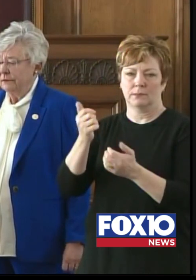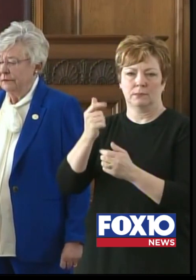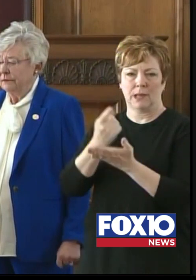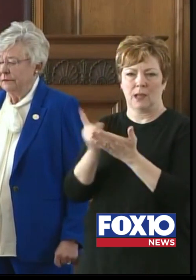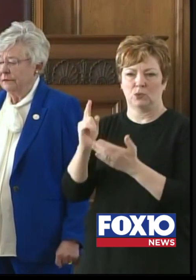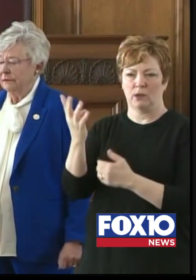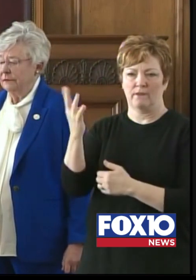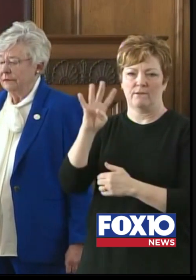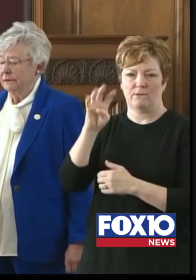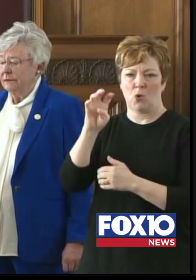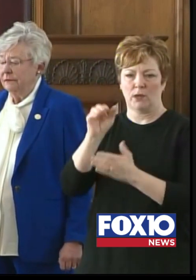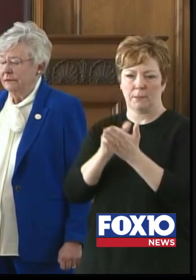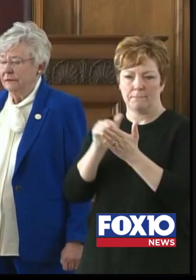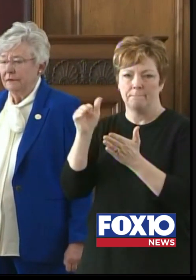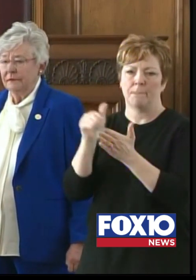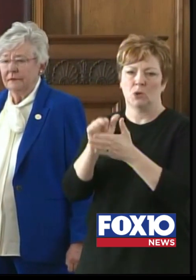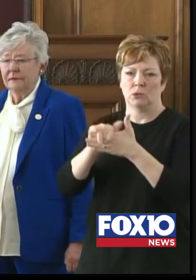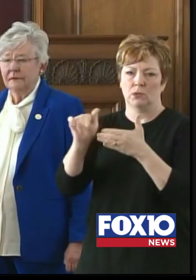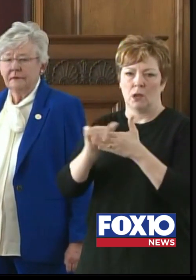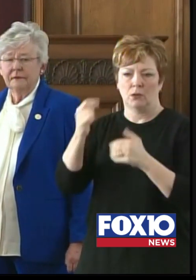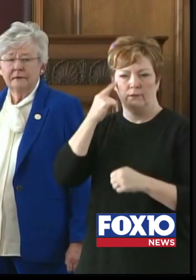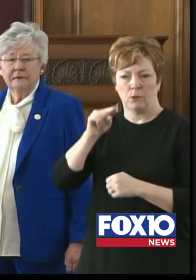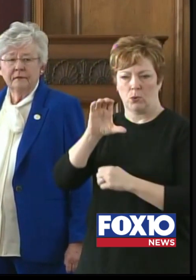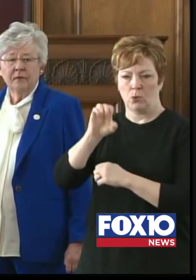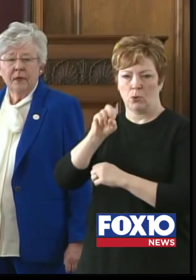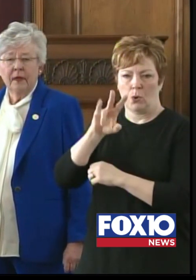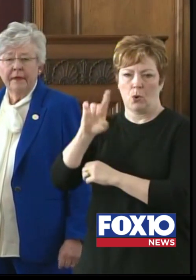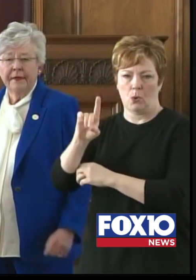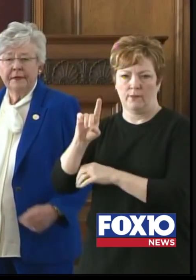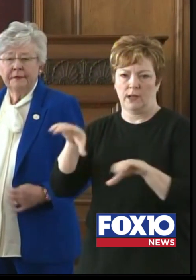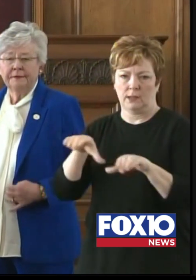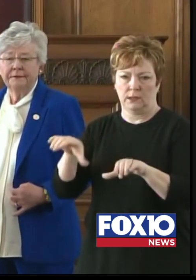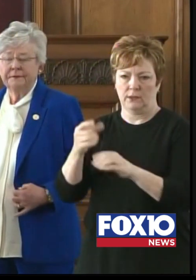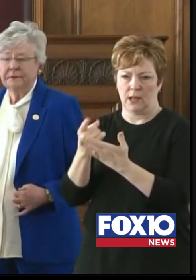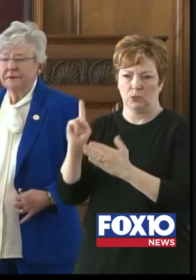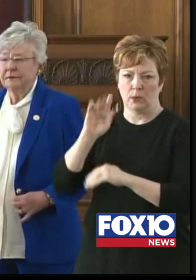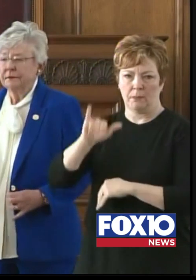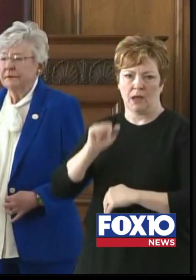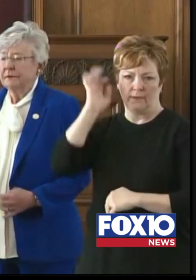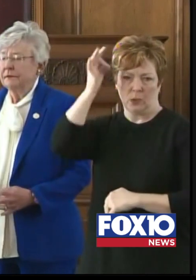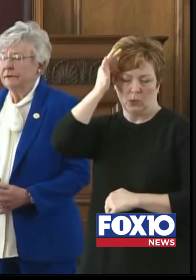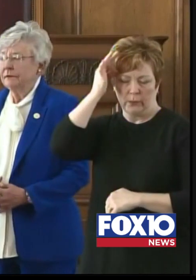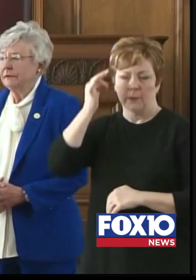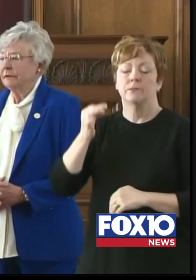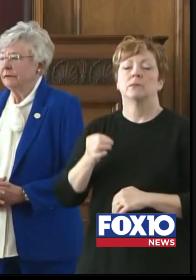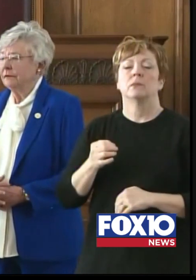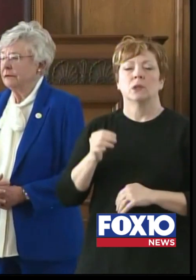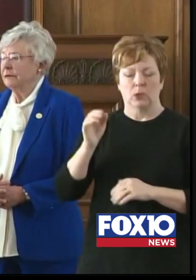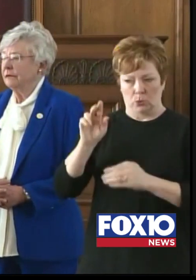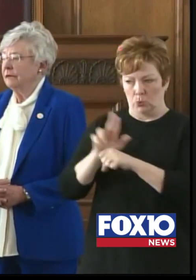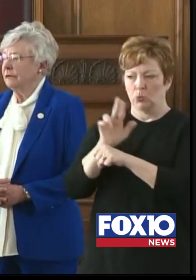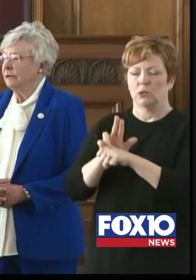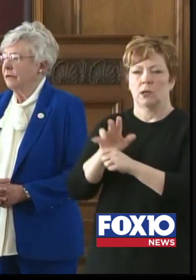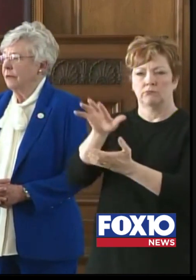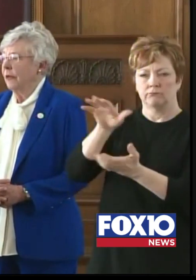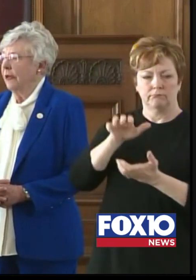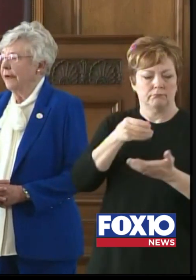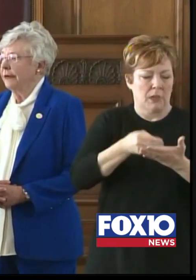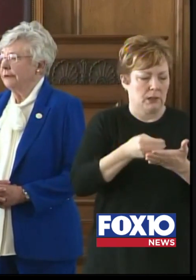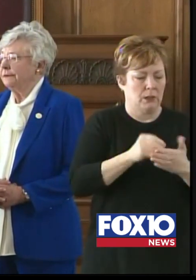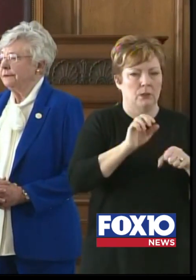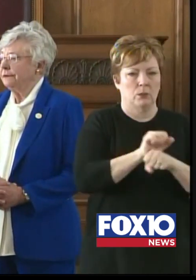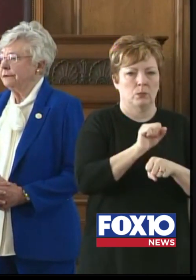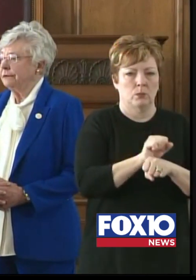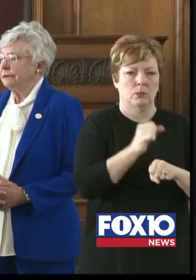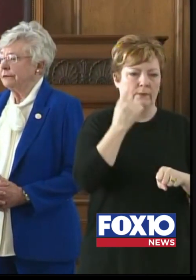for COVID activities, and much of that we think can be used to work with testing and possibly with some other activities as well,